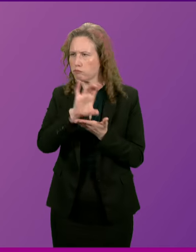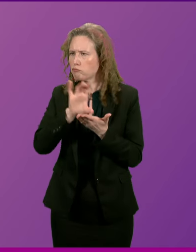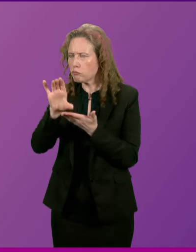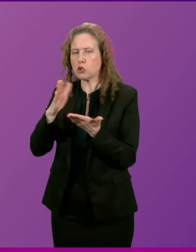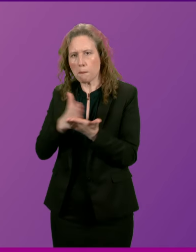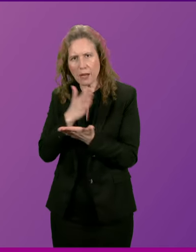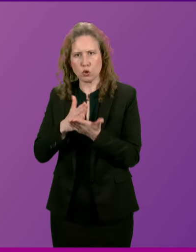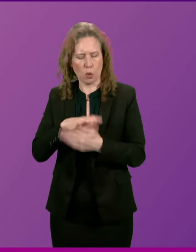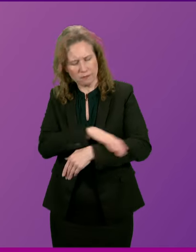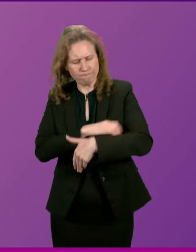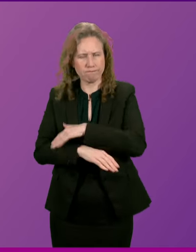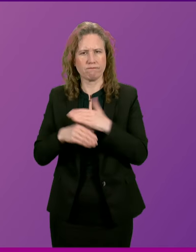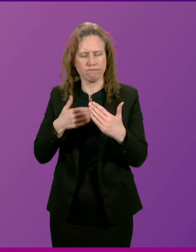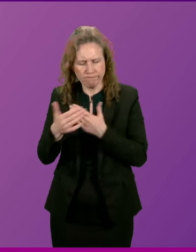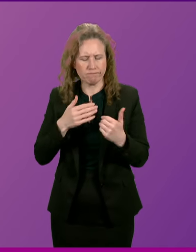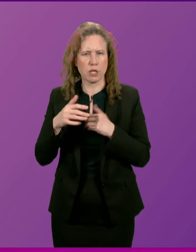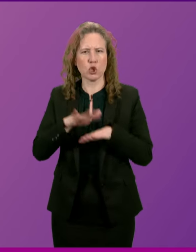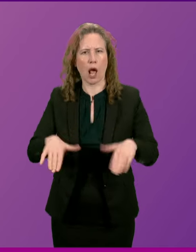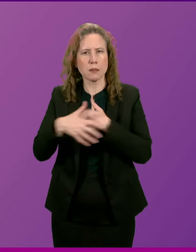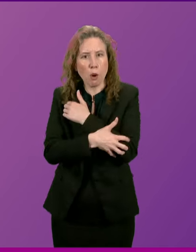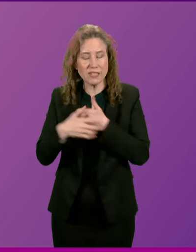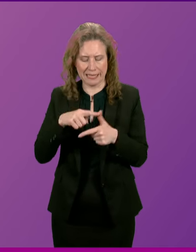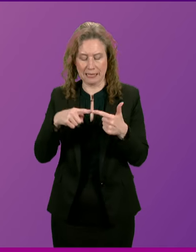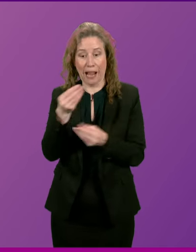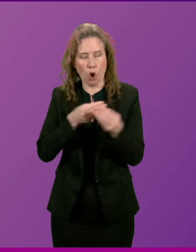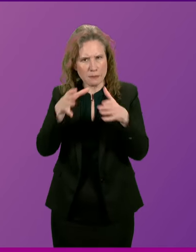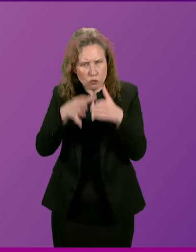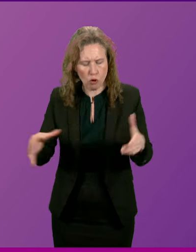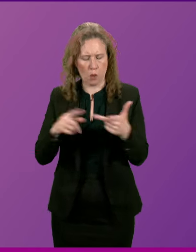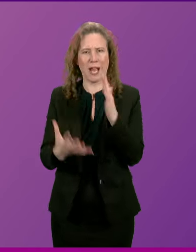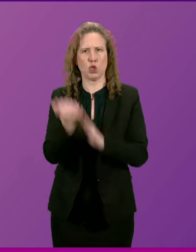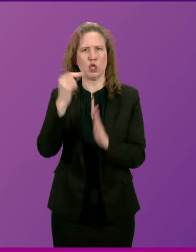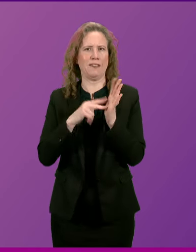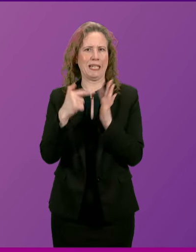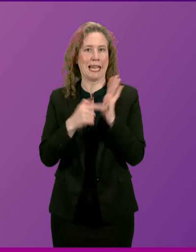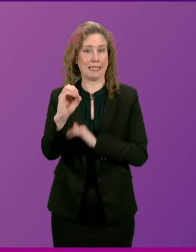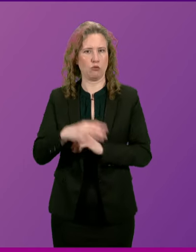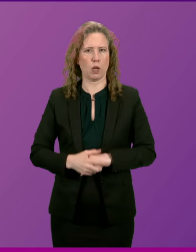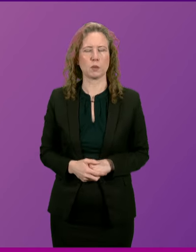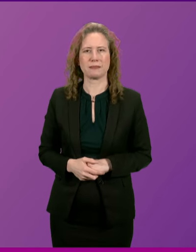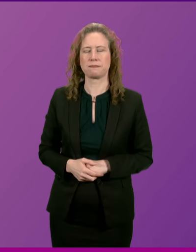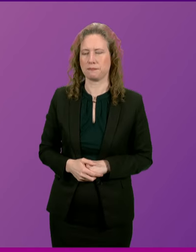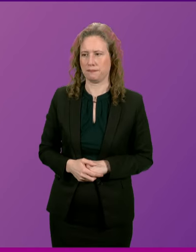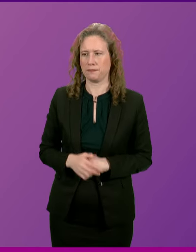that we tackle child poverty, grow the economy and meet net zero. Jackie Bailey.